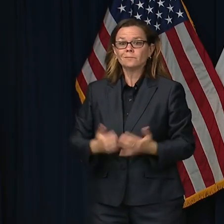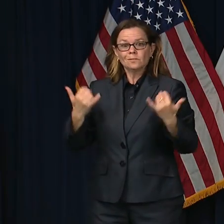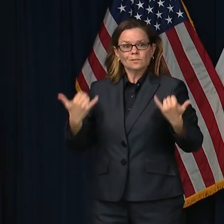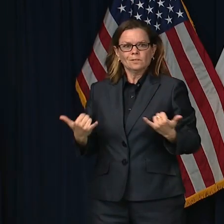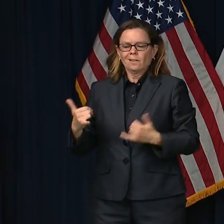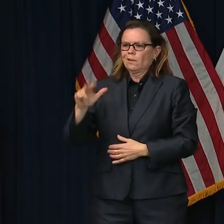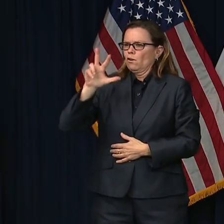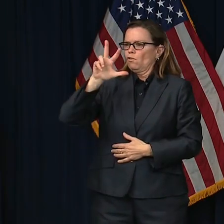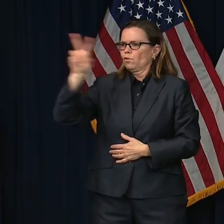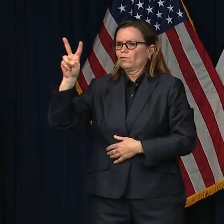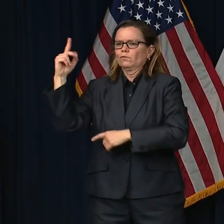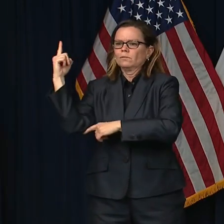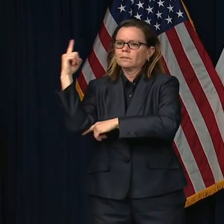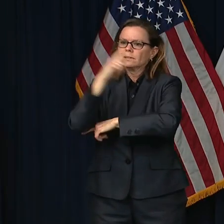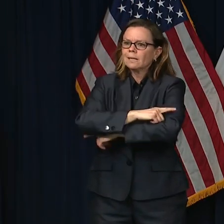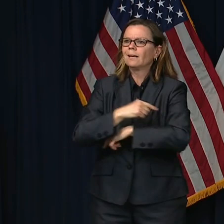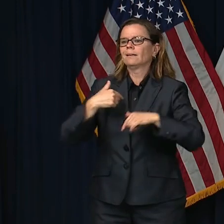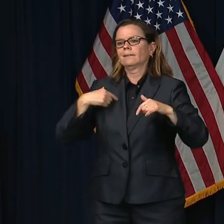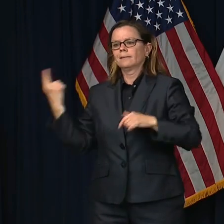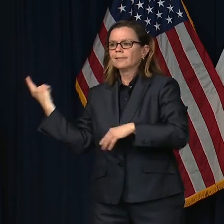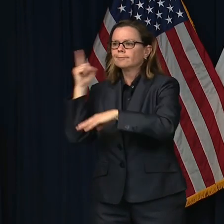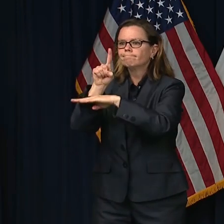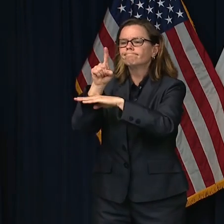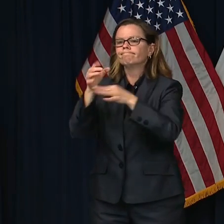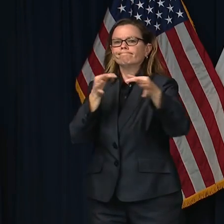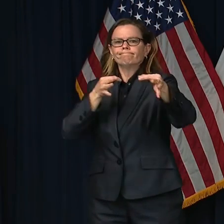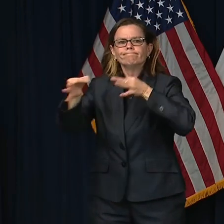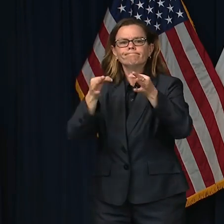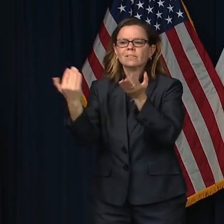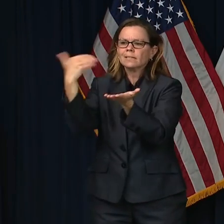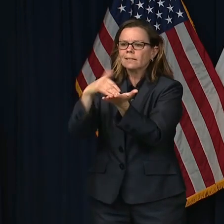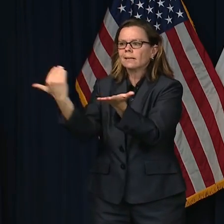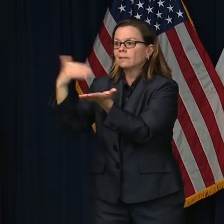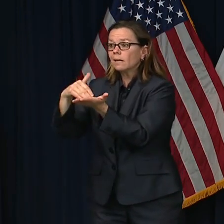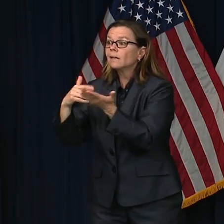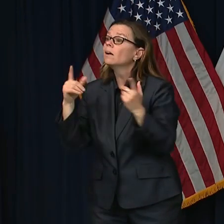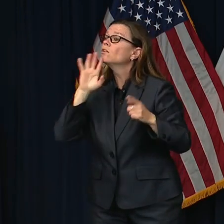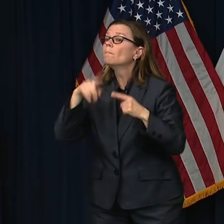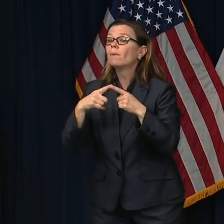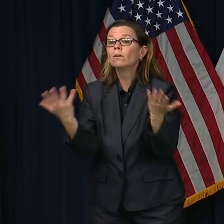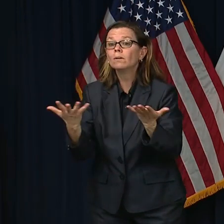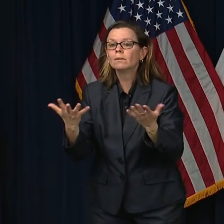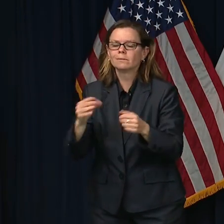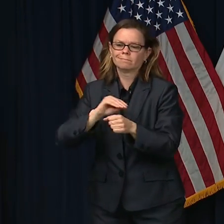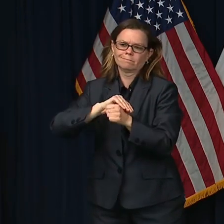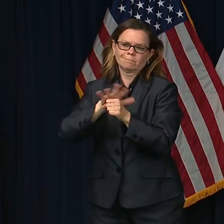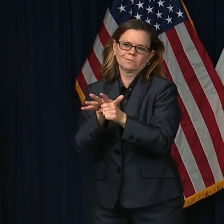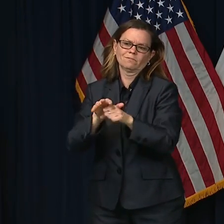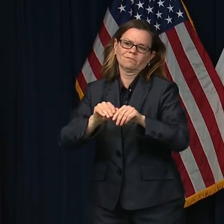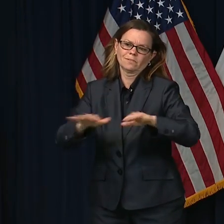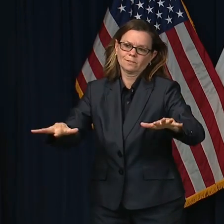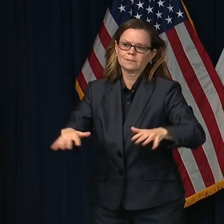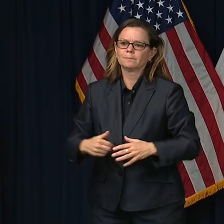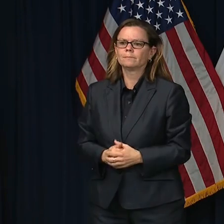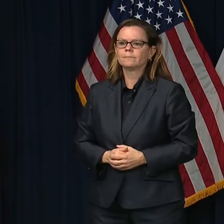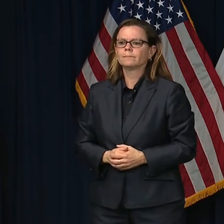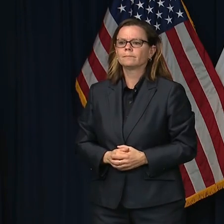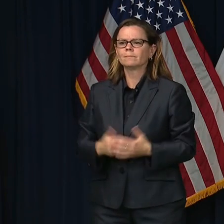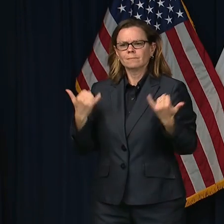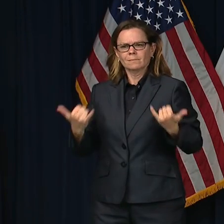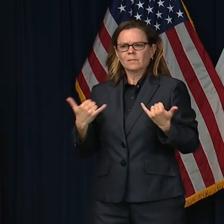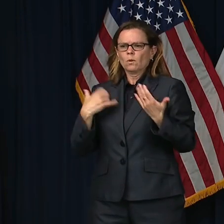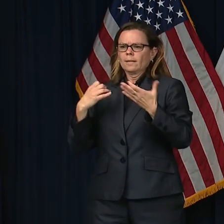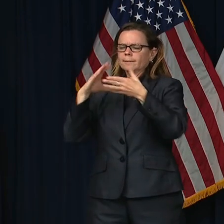COVID-19, I want to dedicate a few minutes to highlighting some of the truly incredible organizations